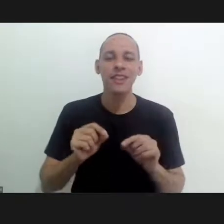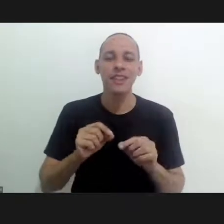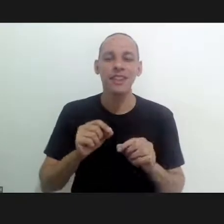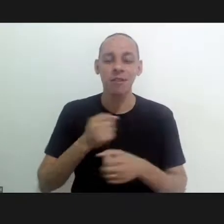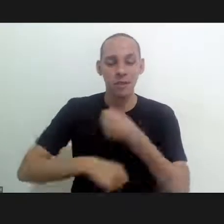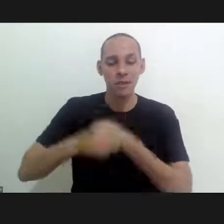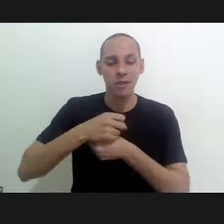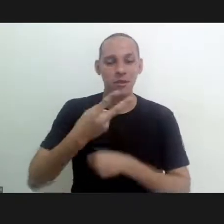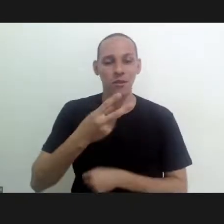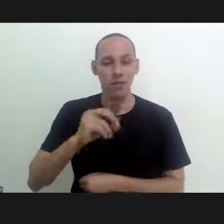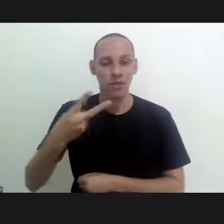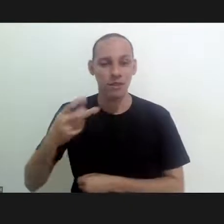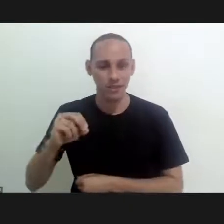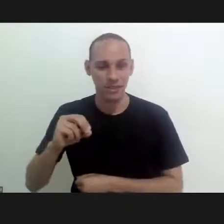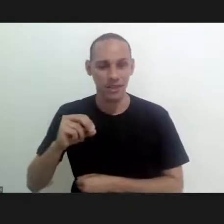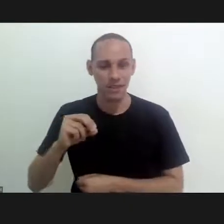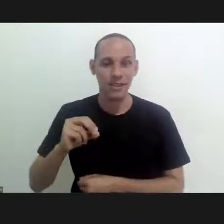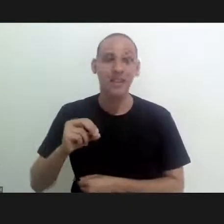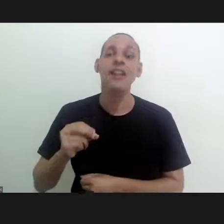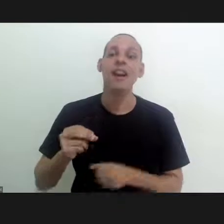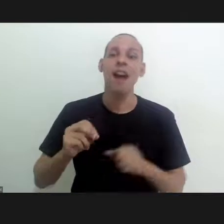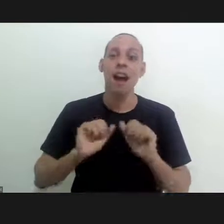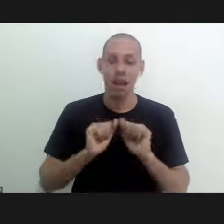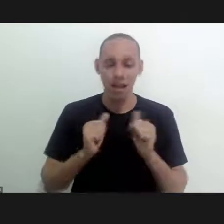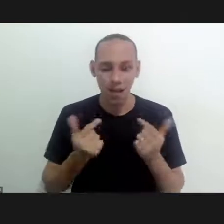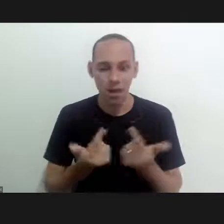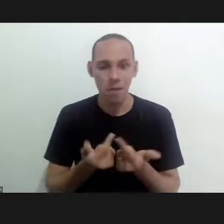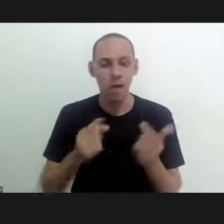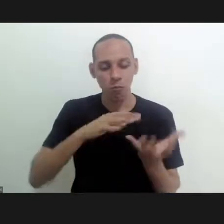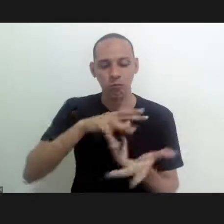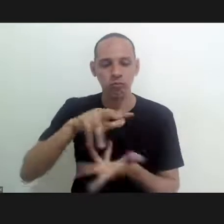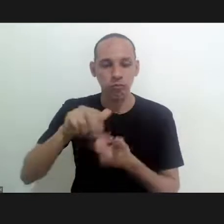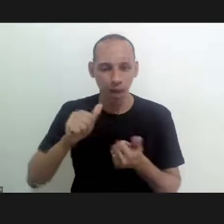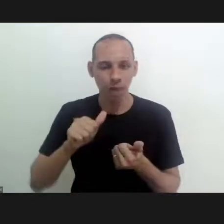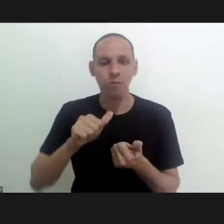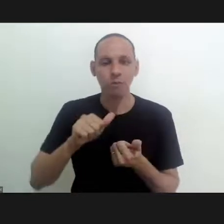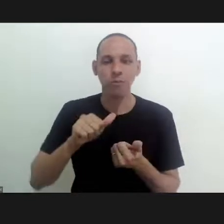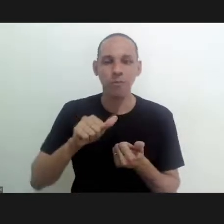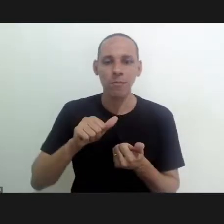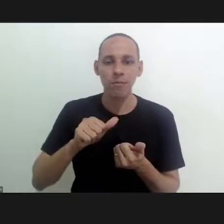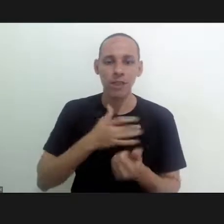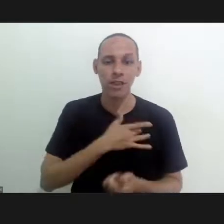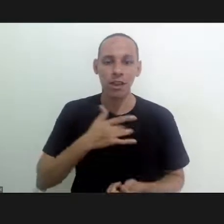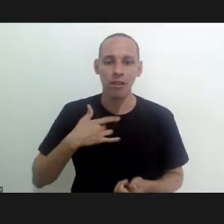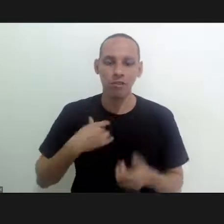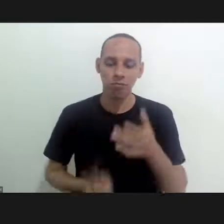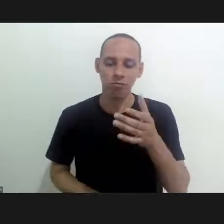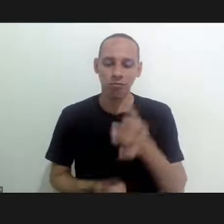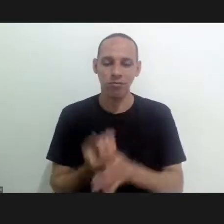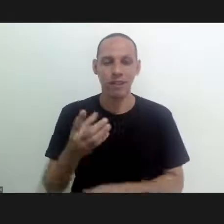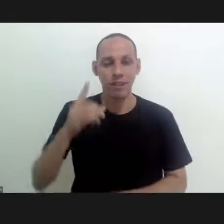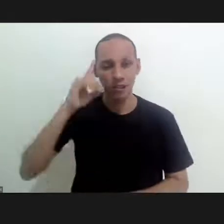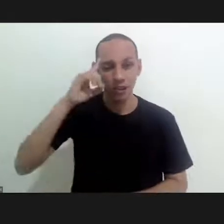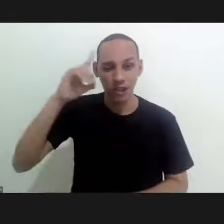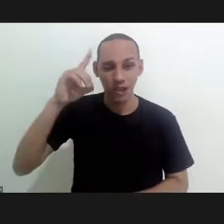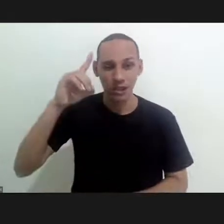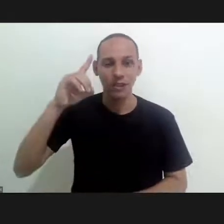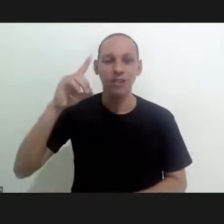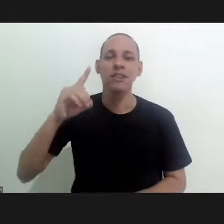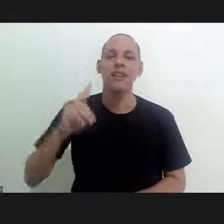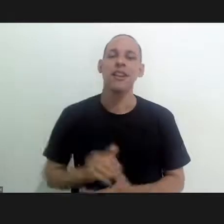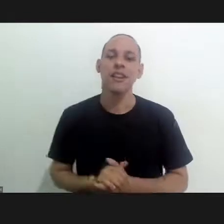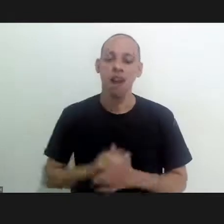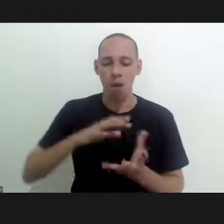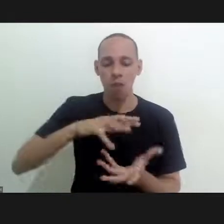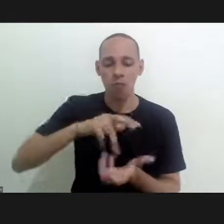for us in 2020 for the World Health Organization's assembly to make the state an emblematic